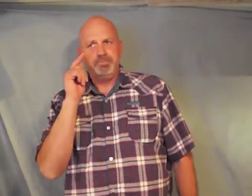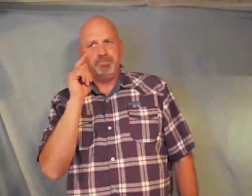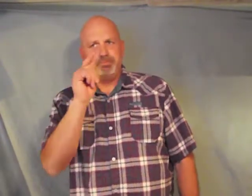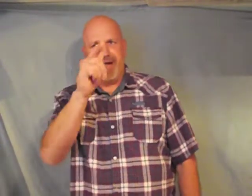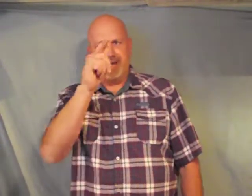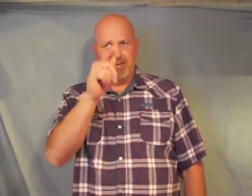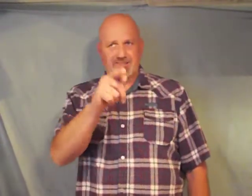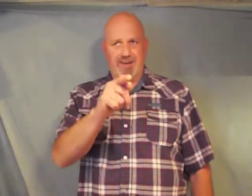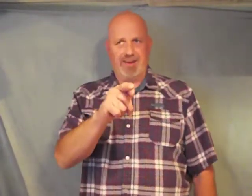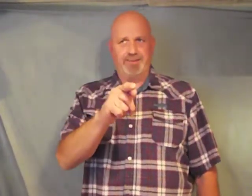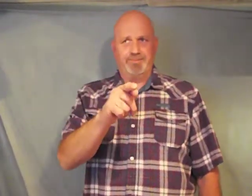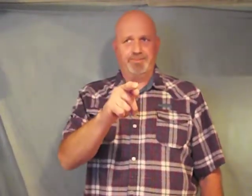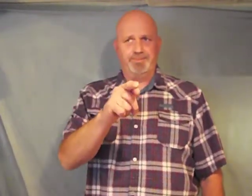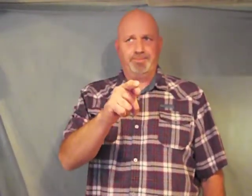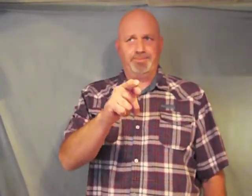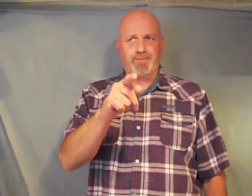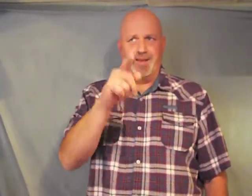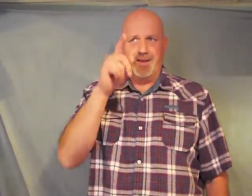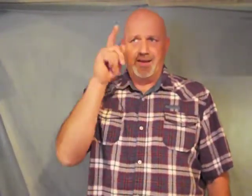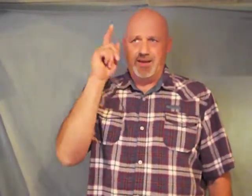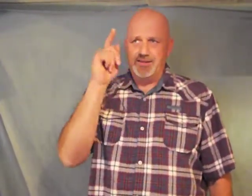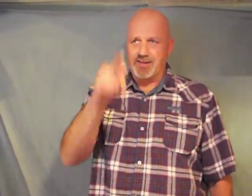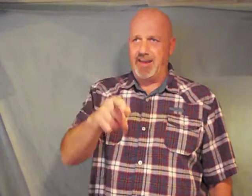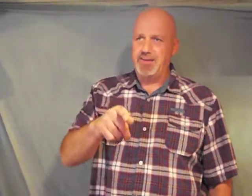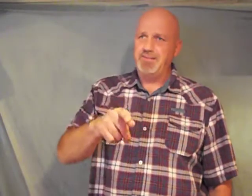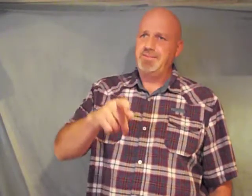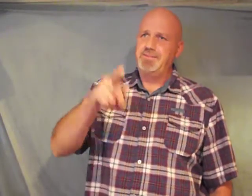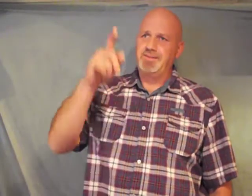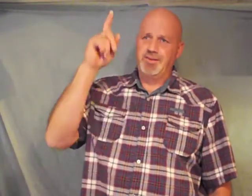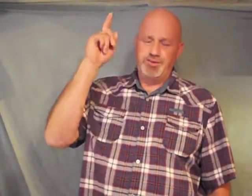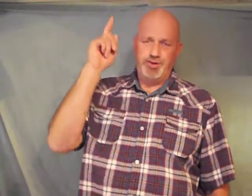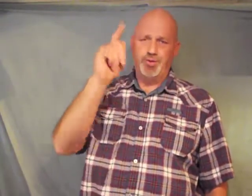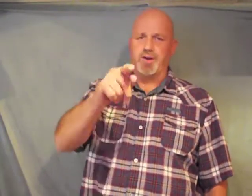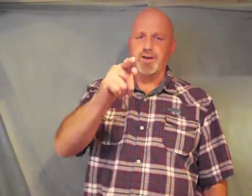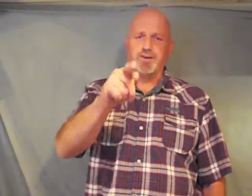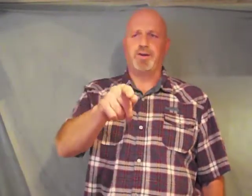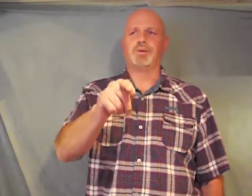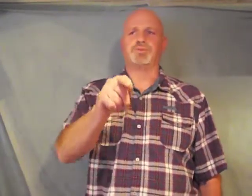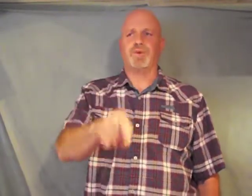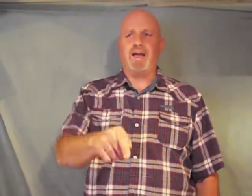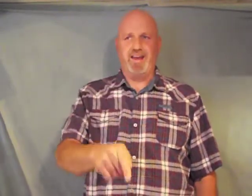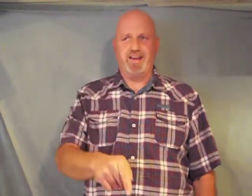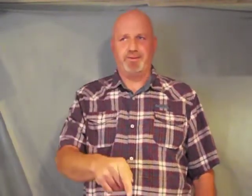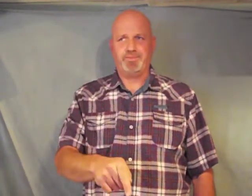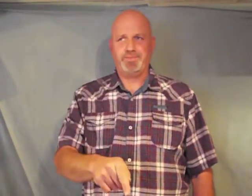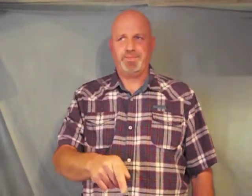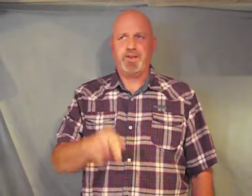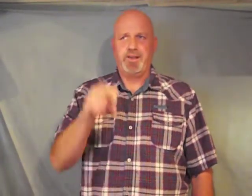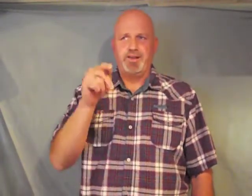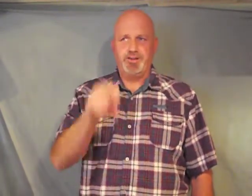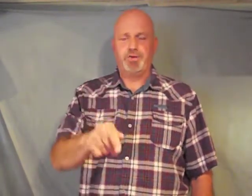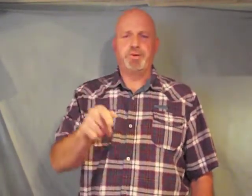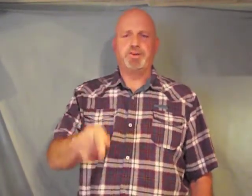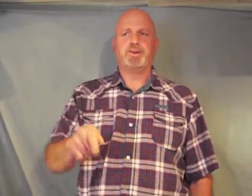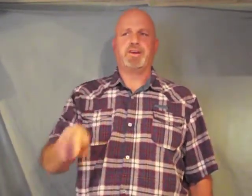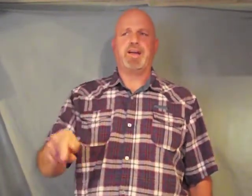binding Satan Satan you are on notice right now you and your entire